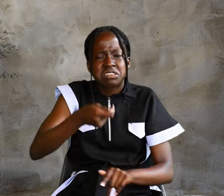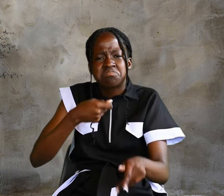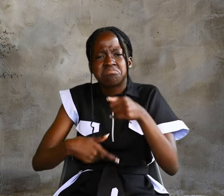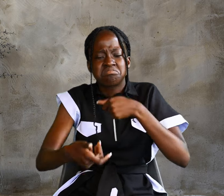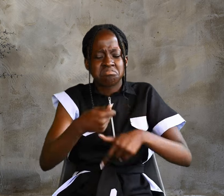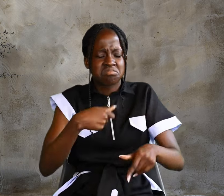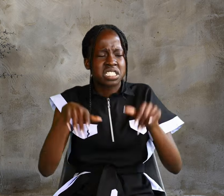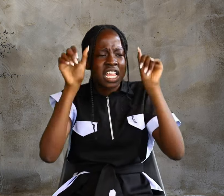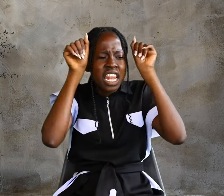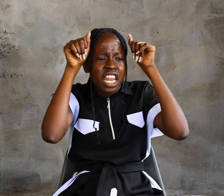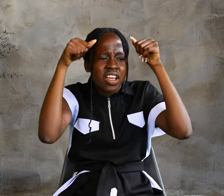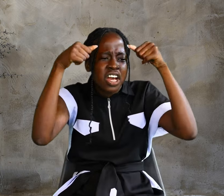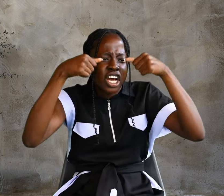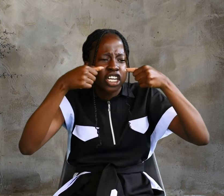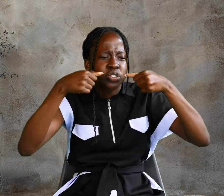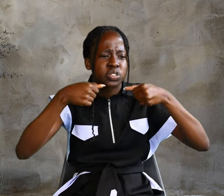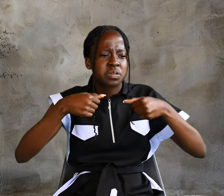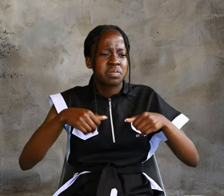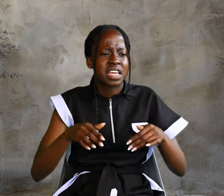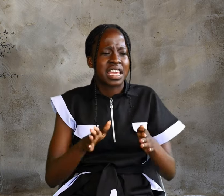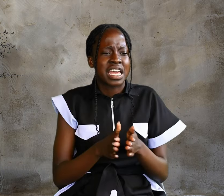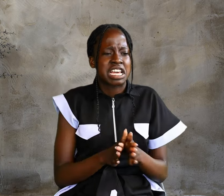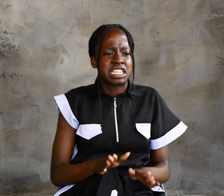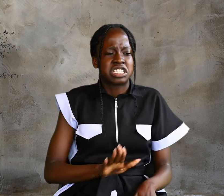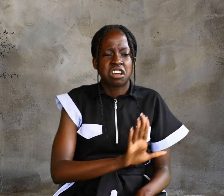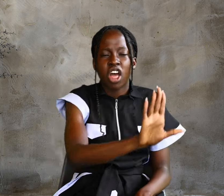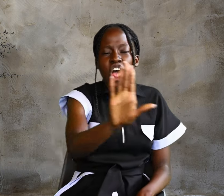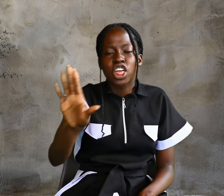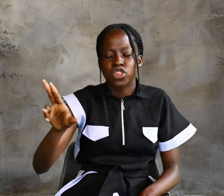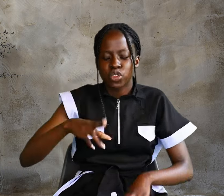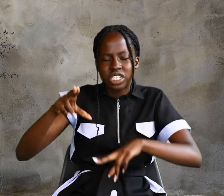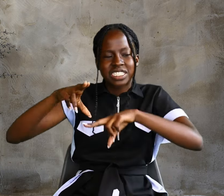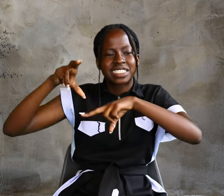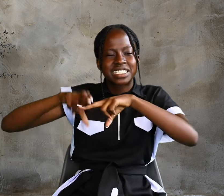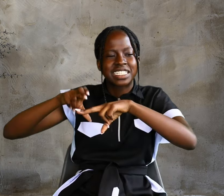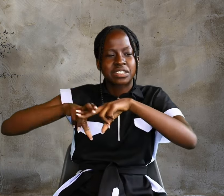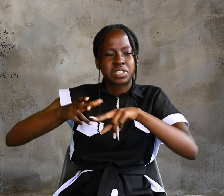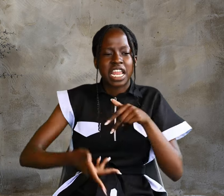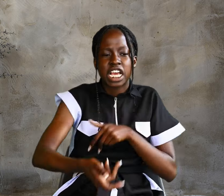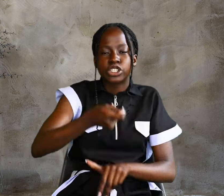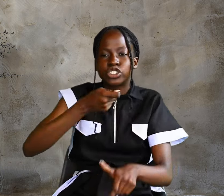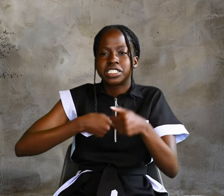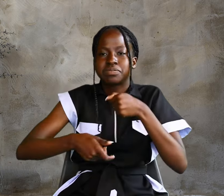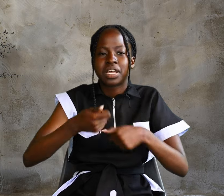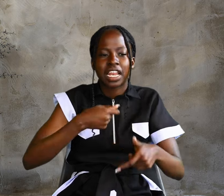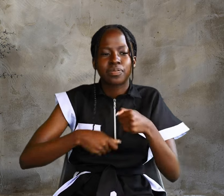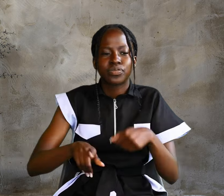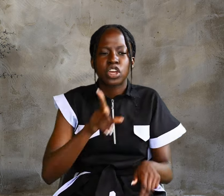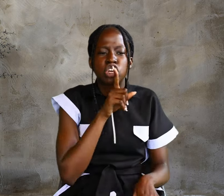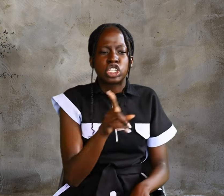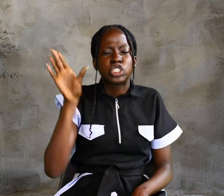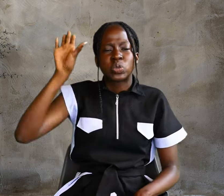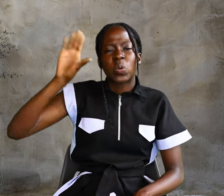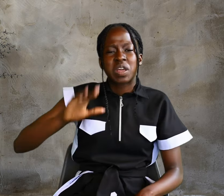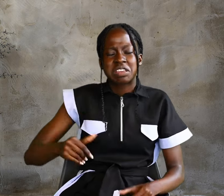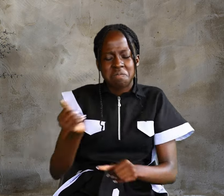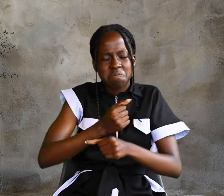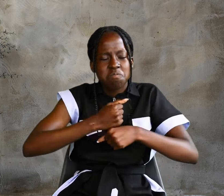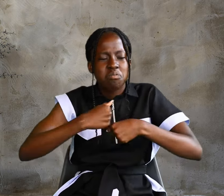Doves, And others sitting at tables, Exchanging money. So he made a whip out of